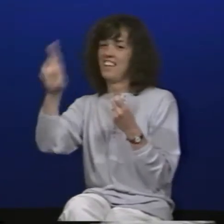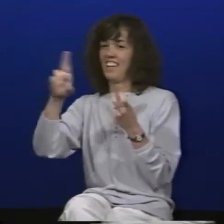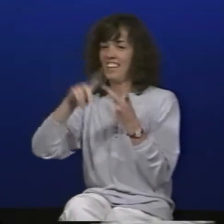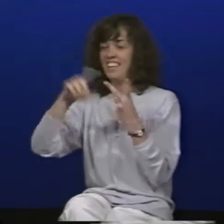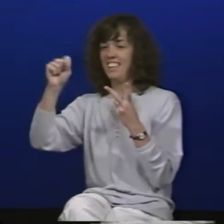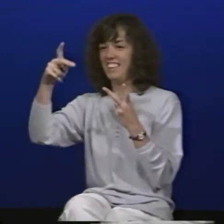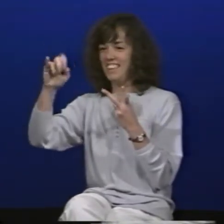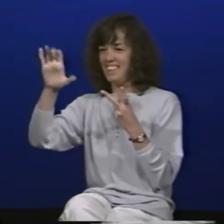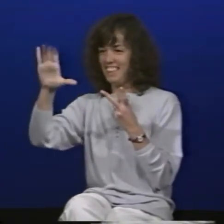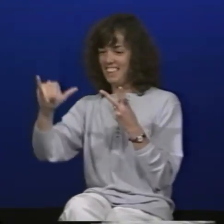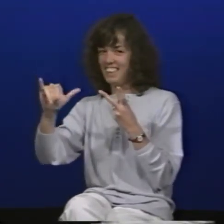perfume or spices